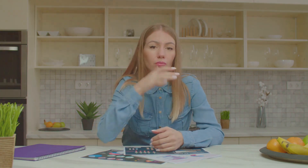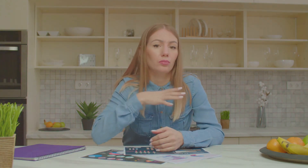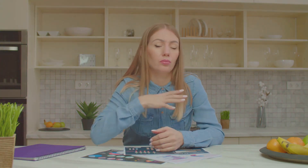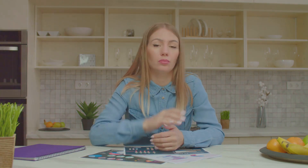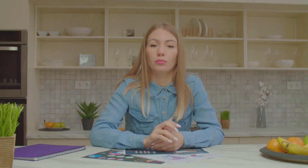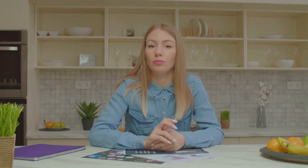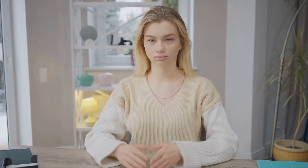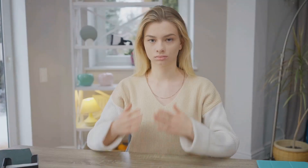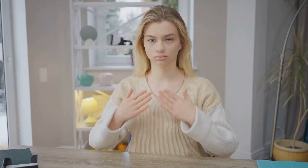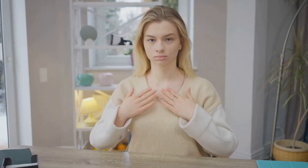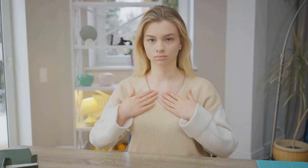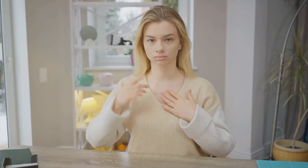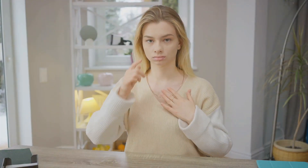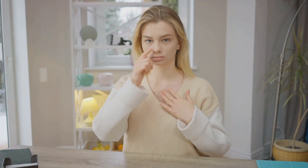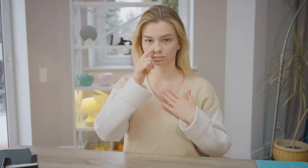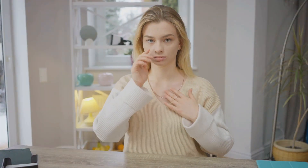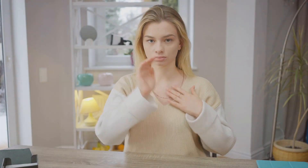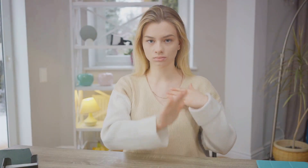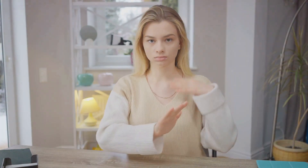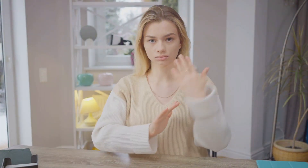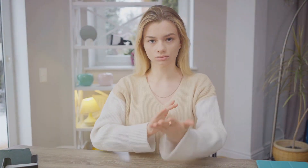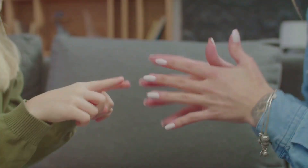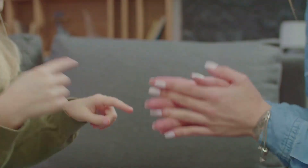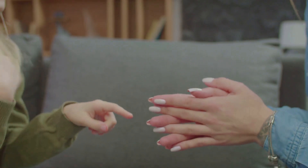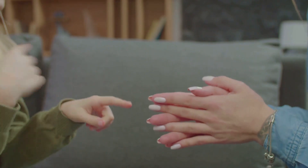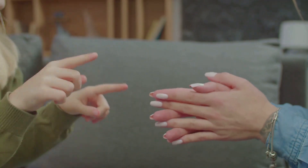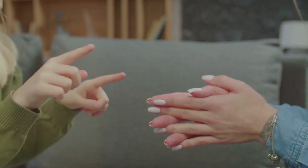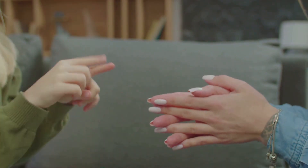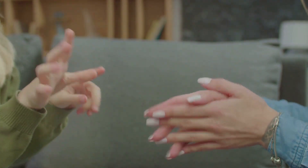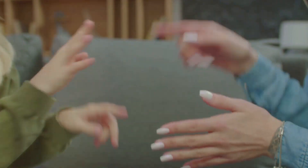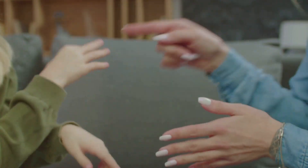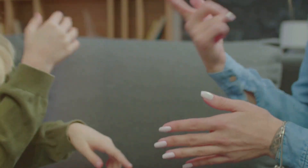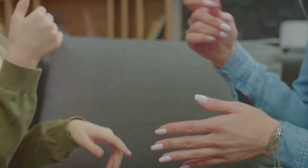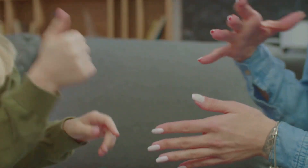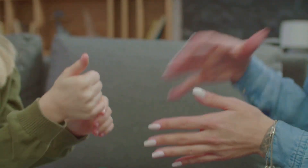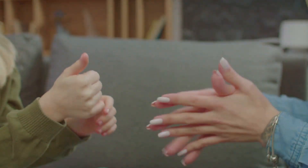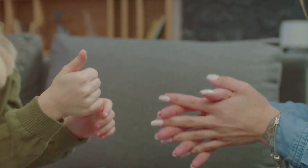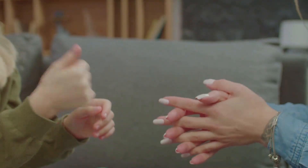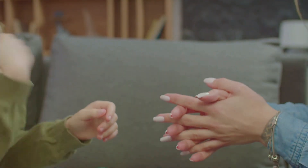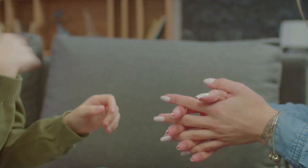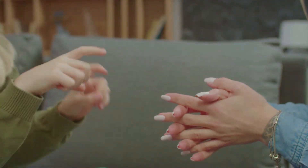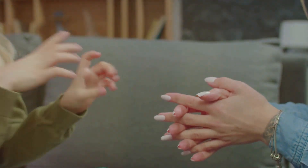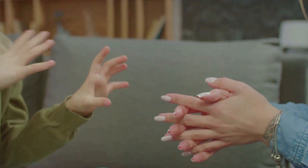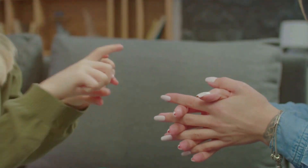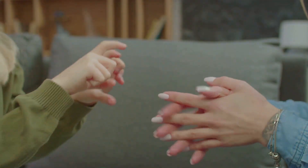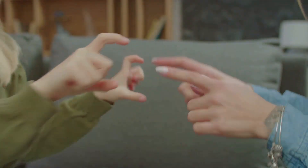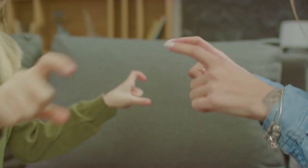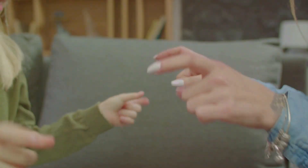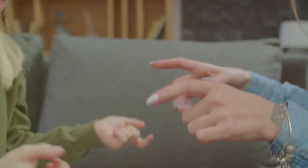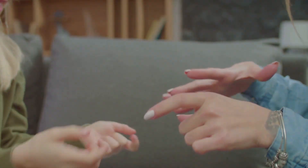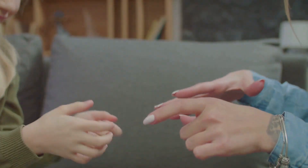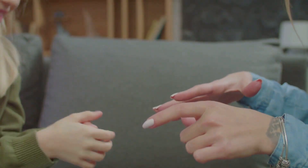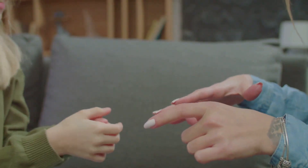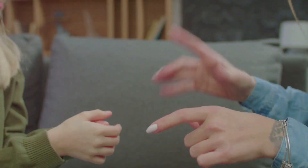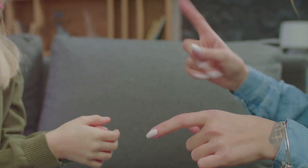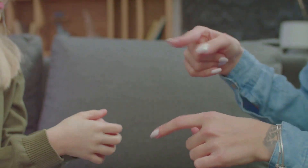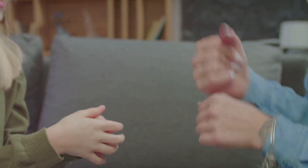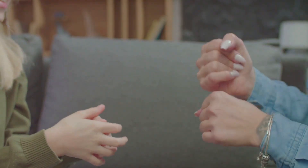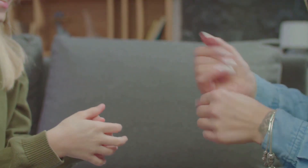Their role, however, is solely to facilitate communication. Even in emotionally charged situations, they must remain